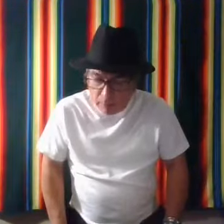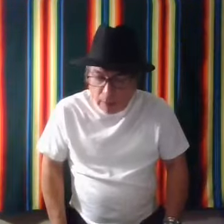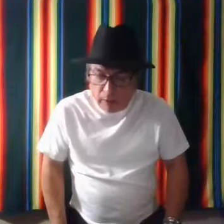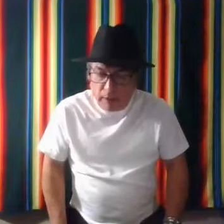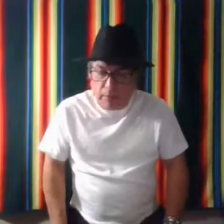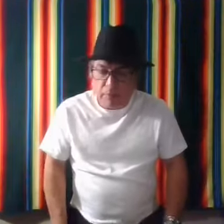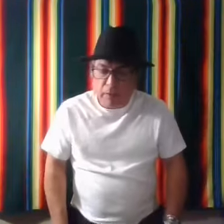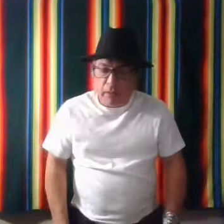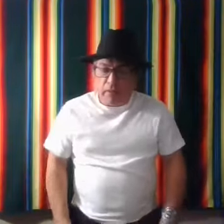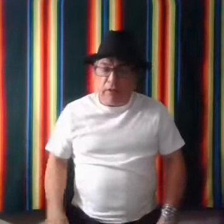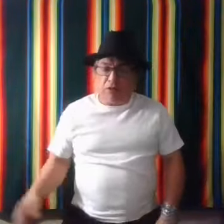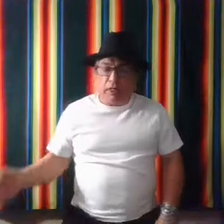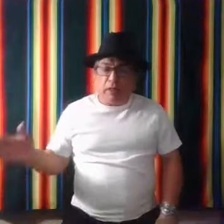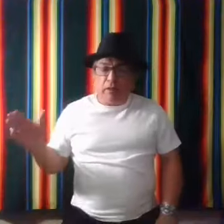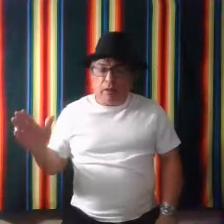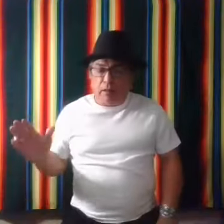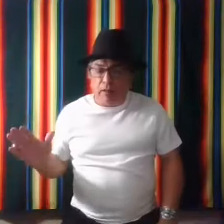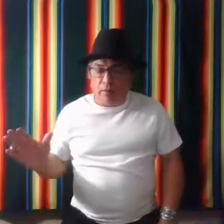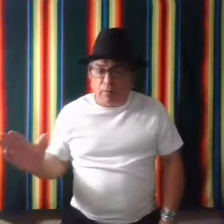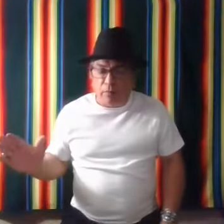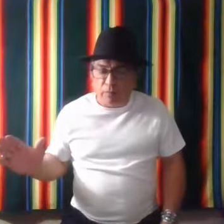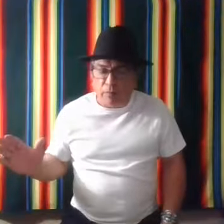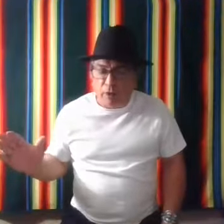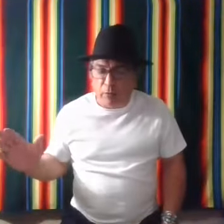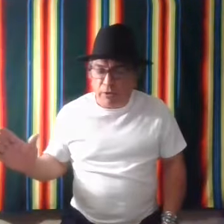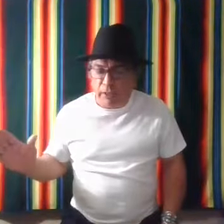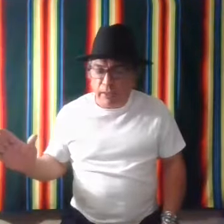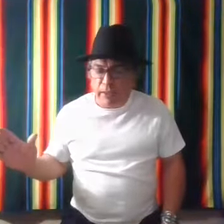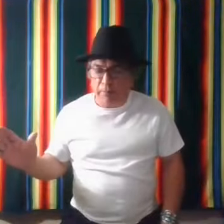Um, let's say, uh, there was a, um,